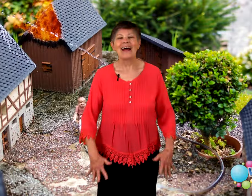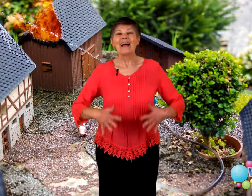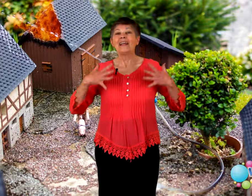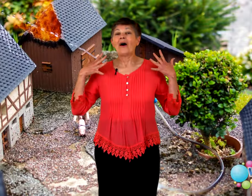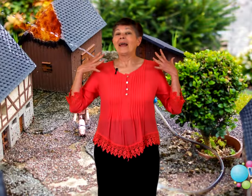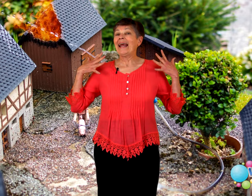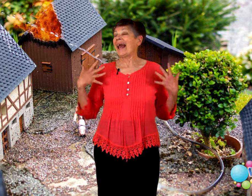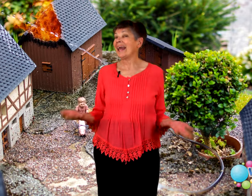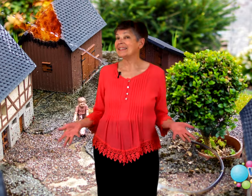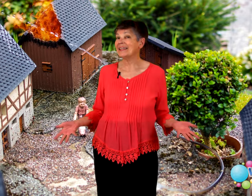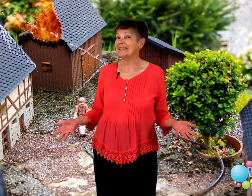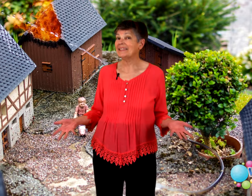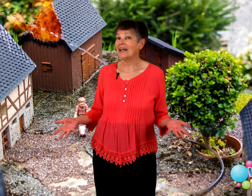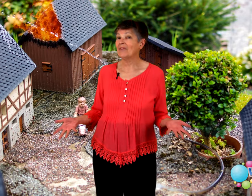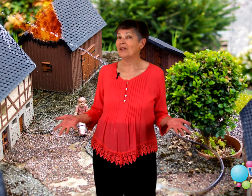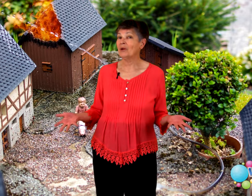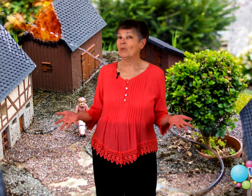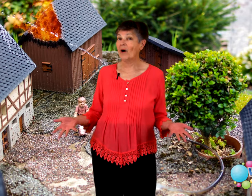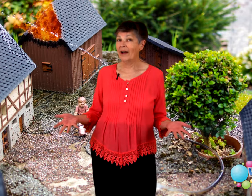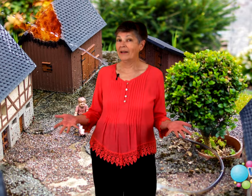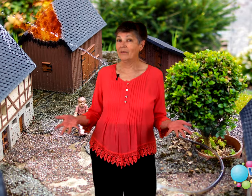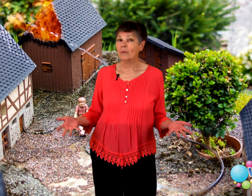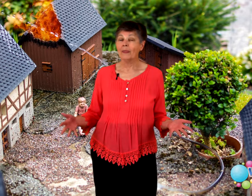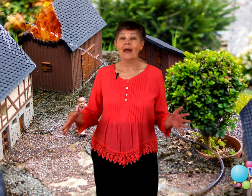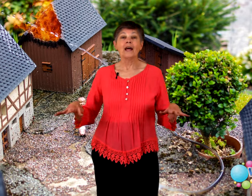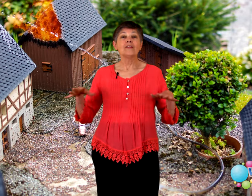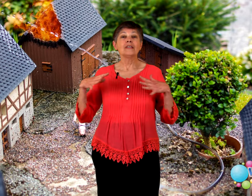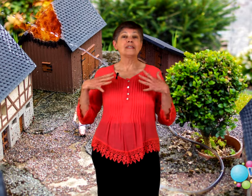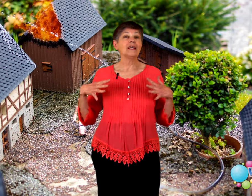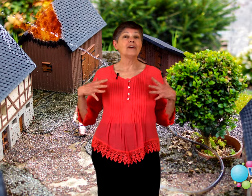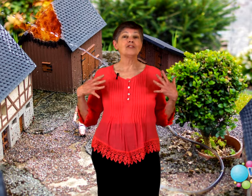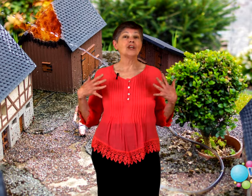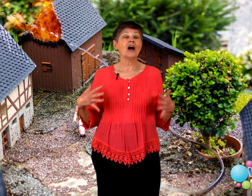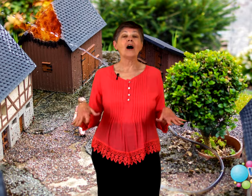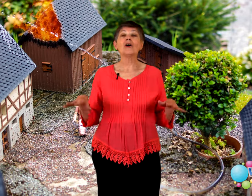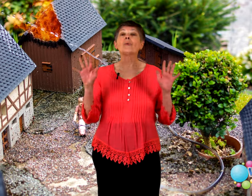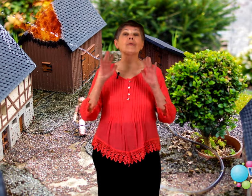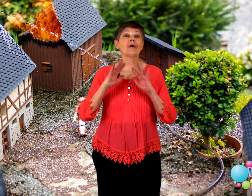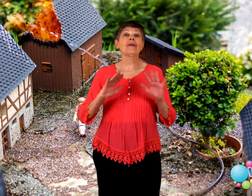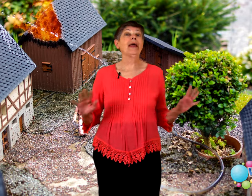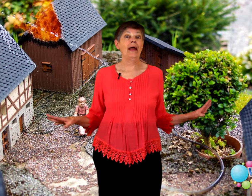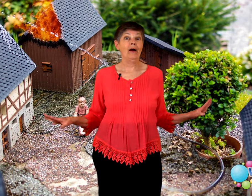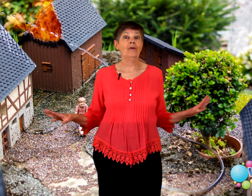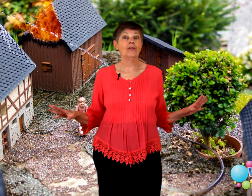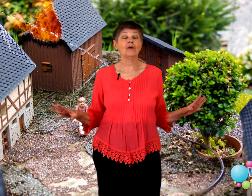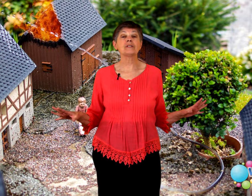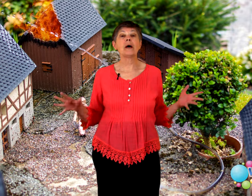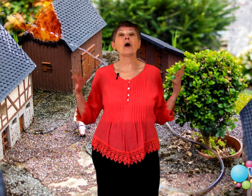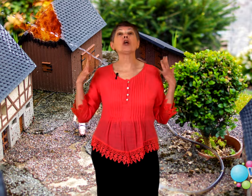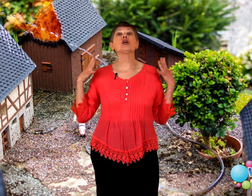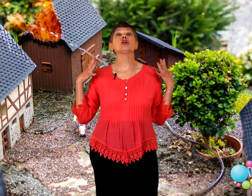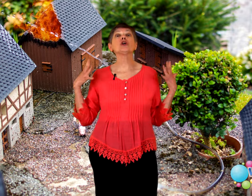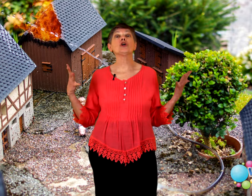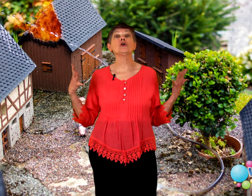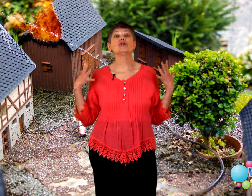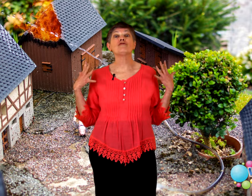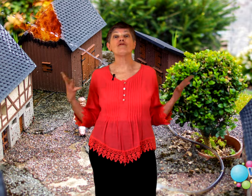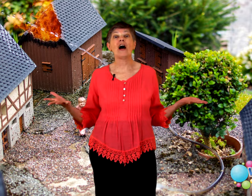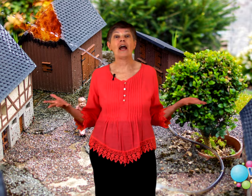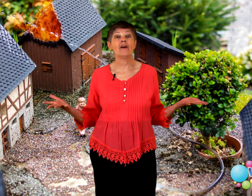Now in 1871 the city of Chicago burned down. There was a huge fire.